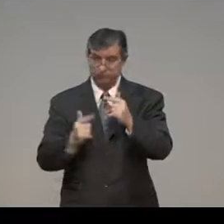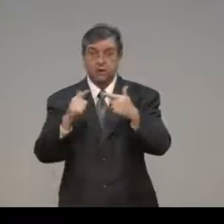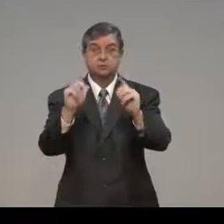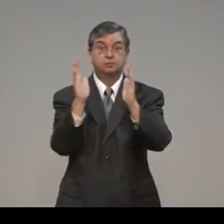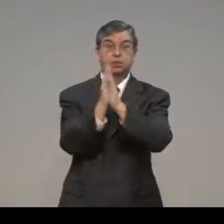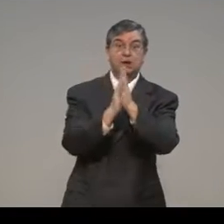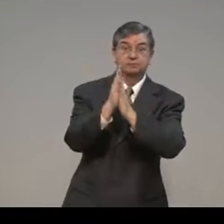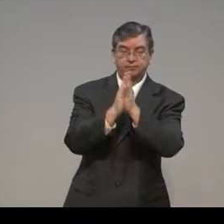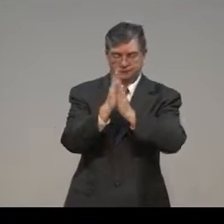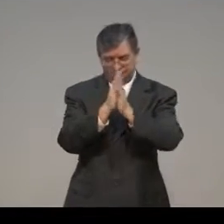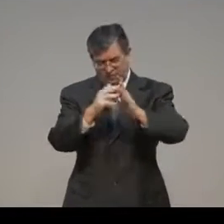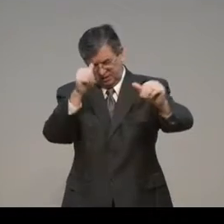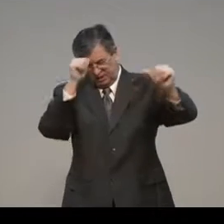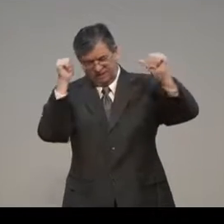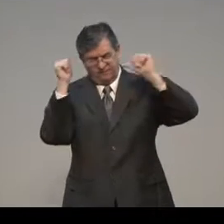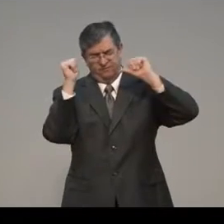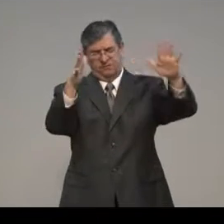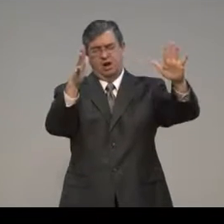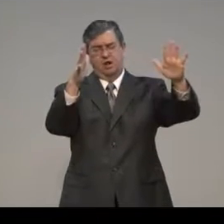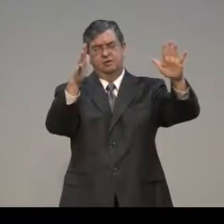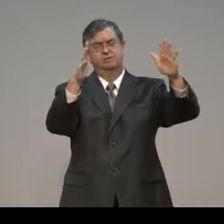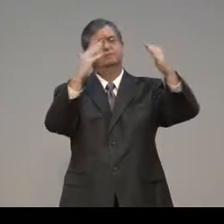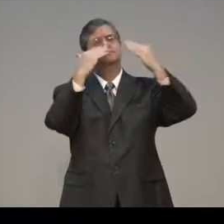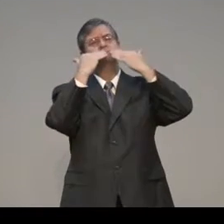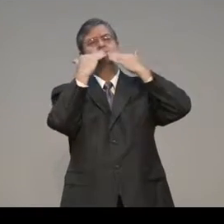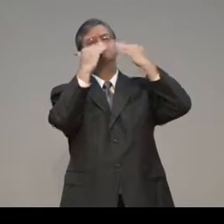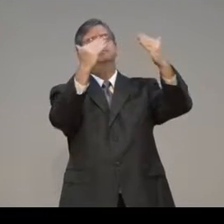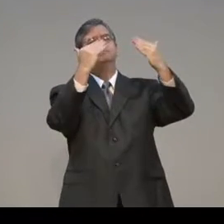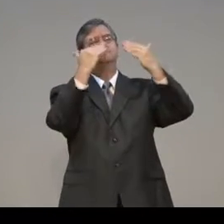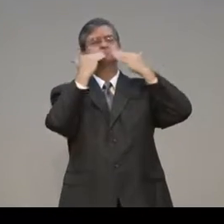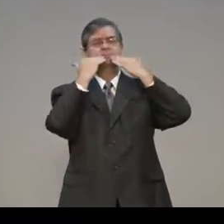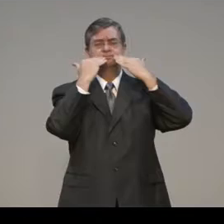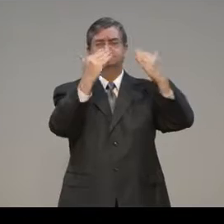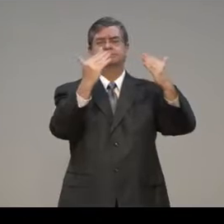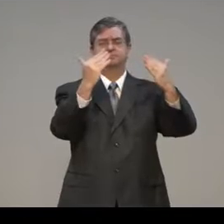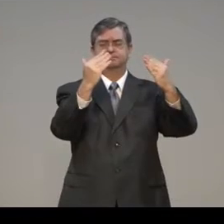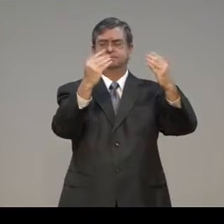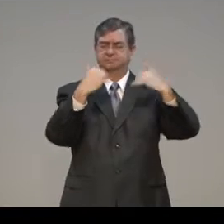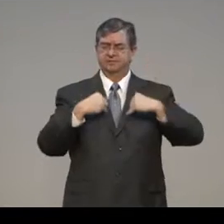we'll discuss that for shortly. Let's pray. Heavenly Father,